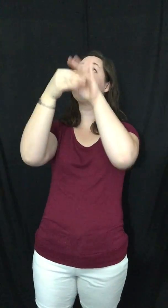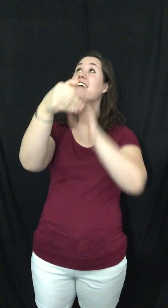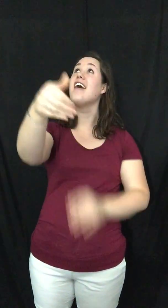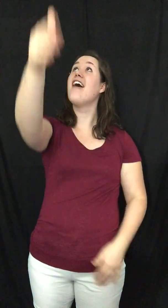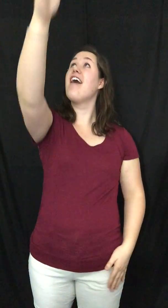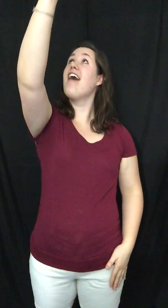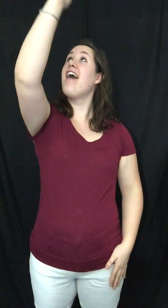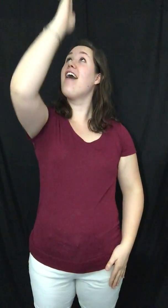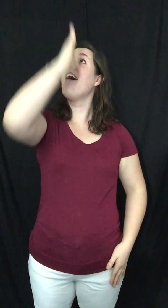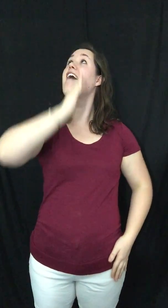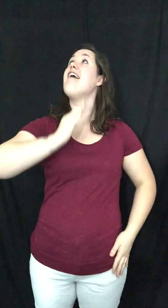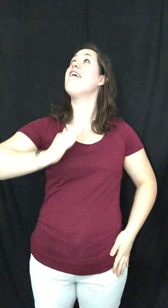God